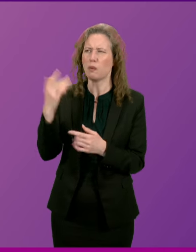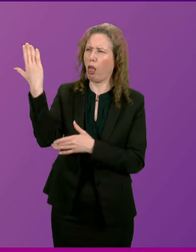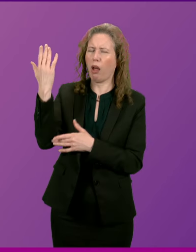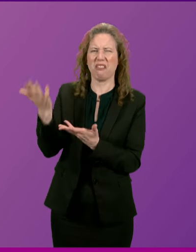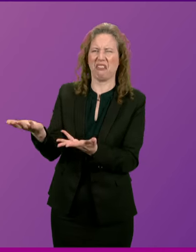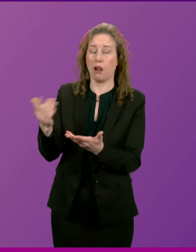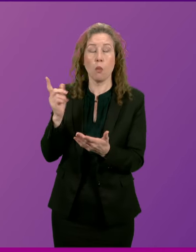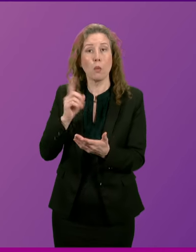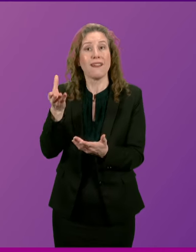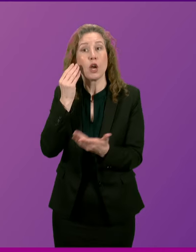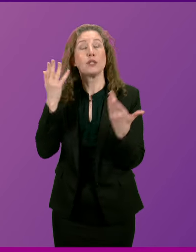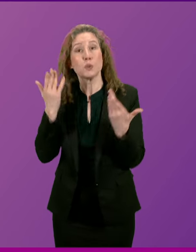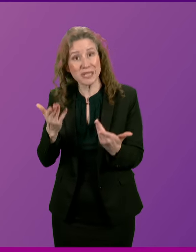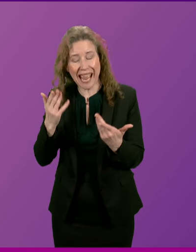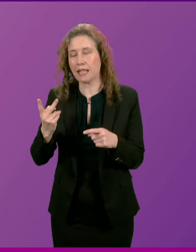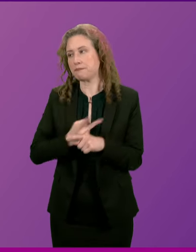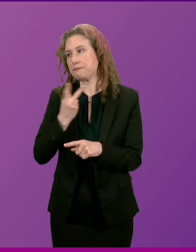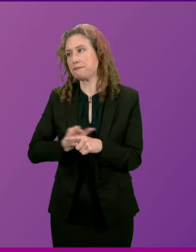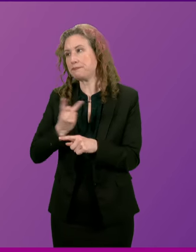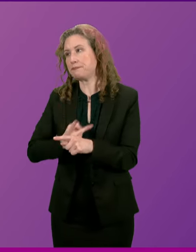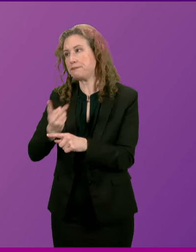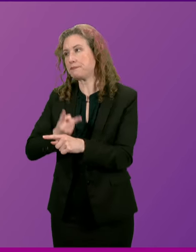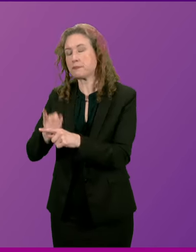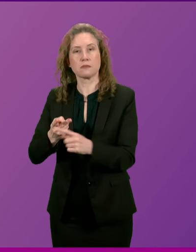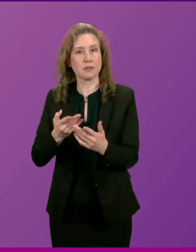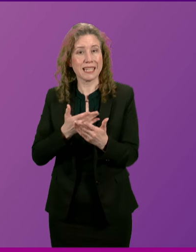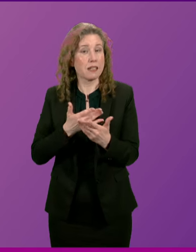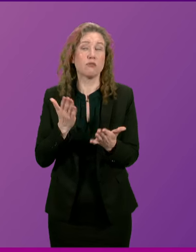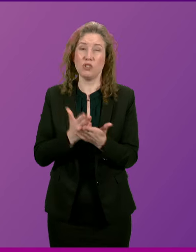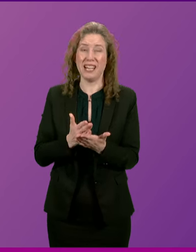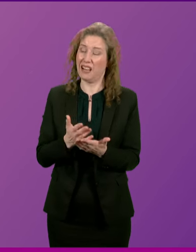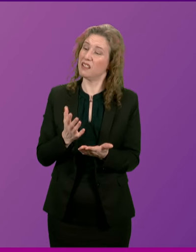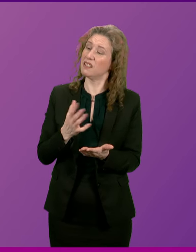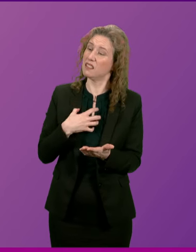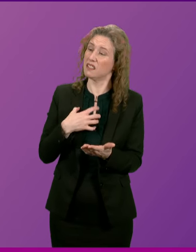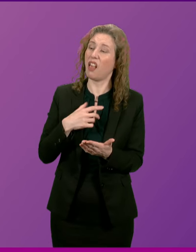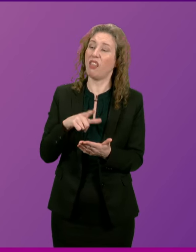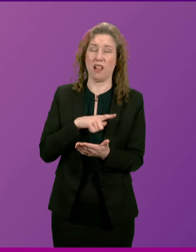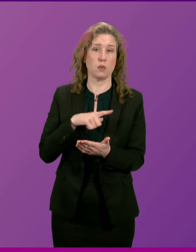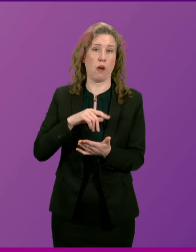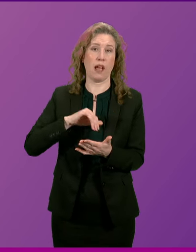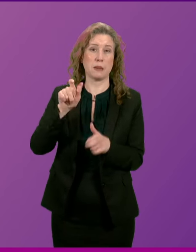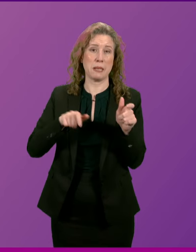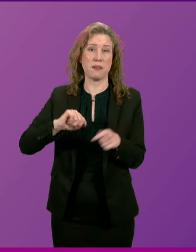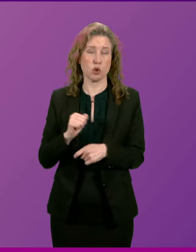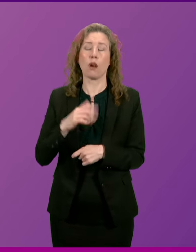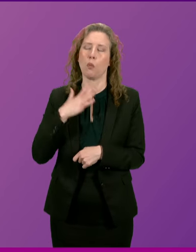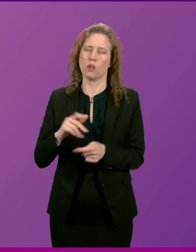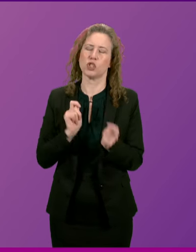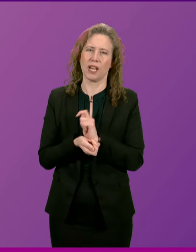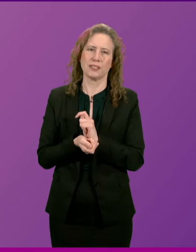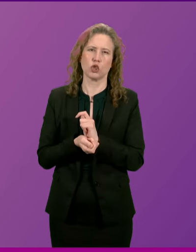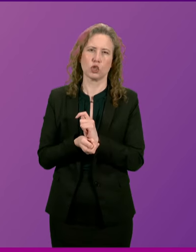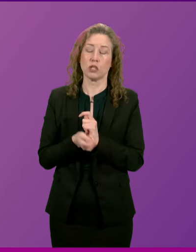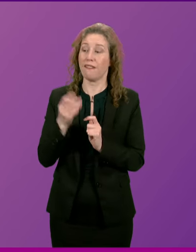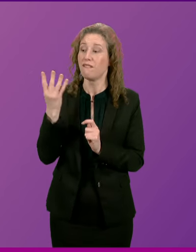all we have heard today is more of the same. Members, is there any wonder that the people of Scotland are crying out for change from